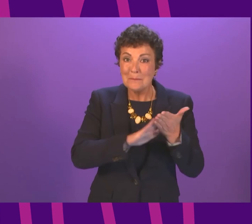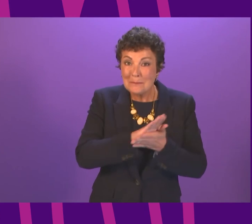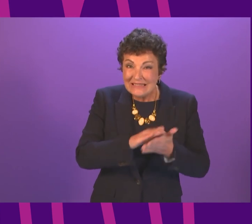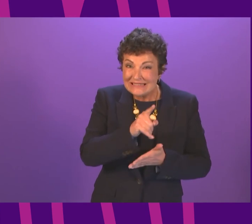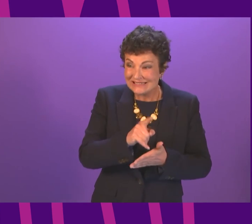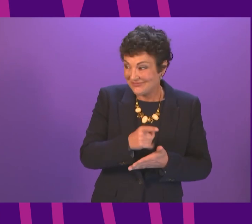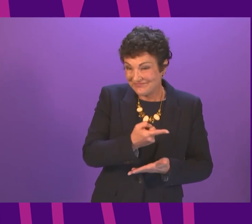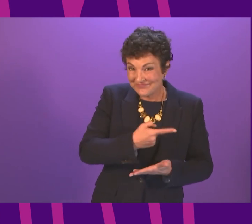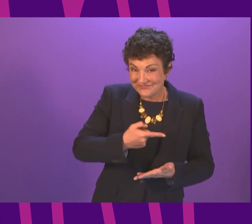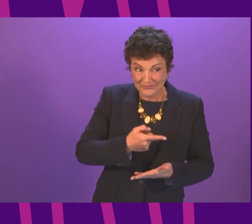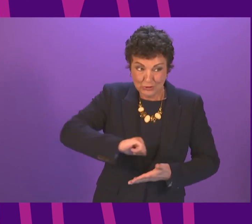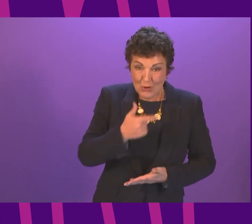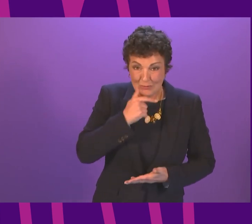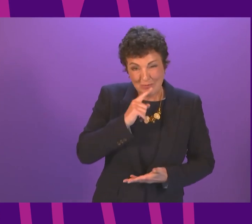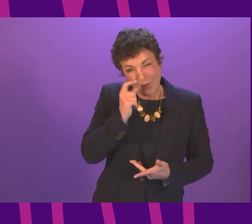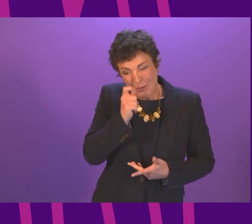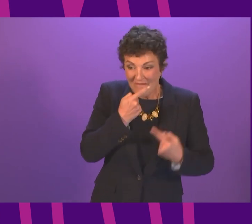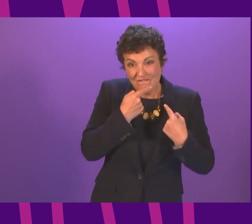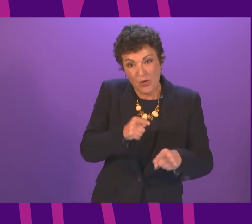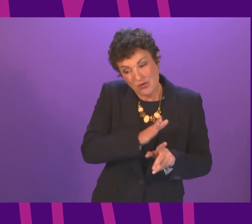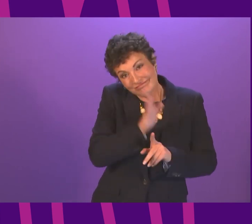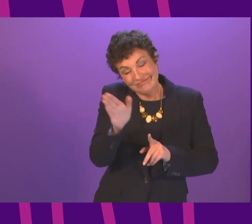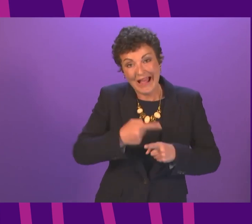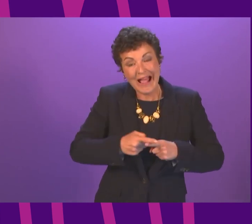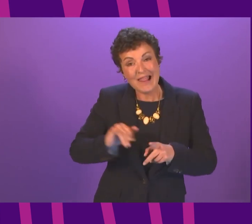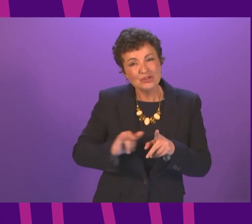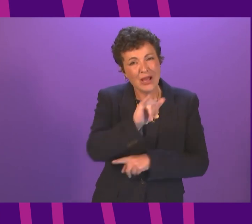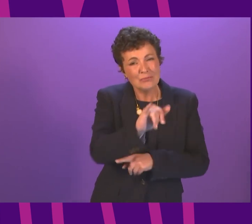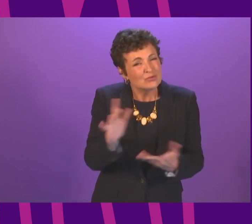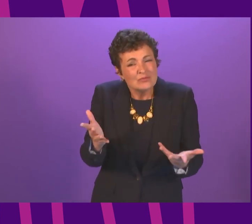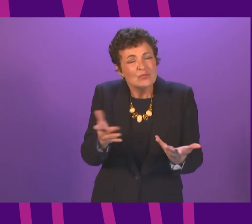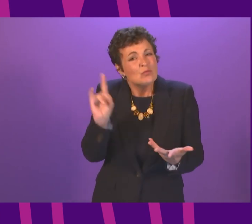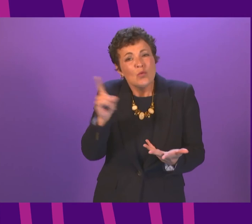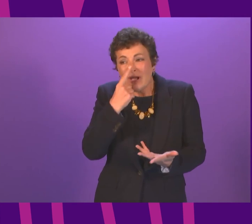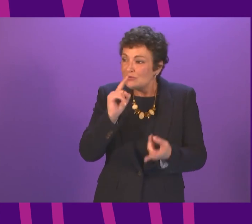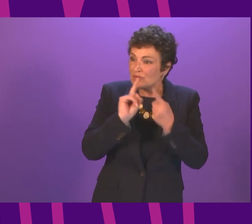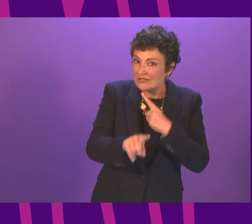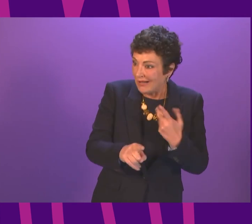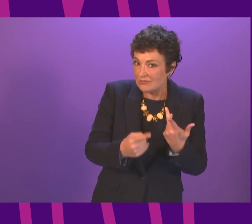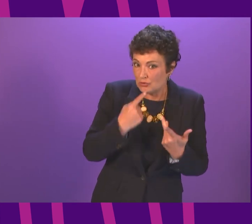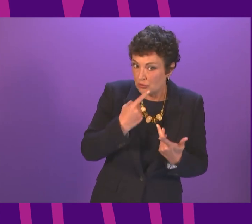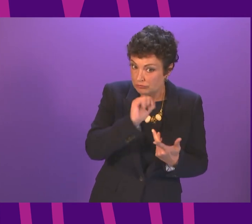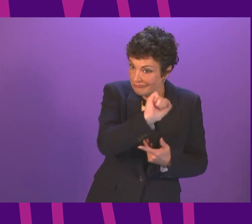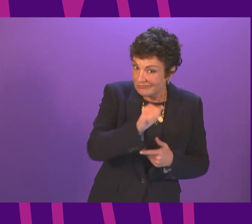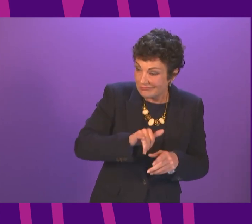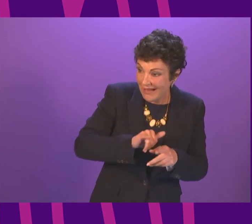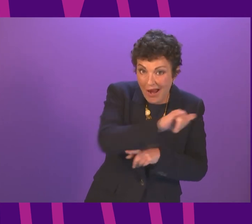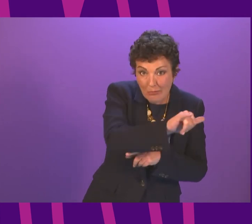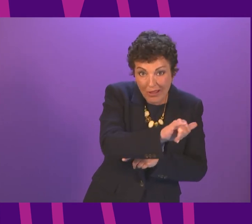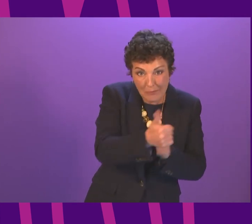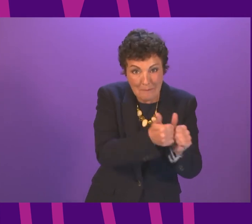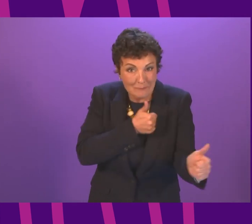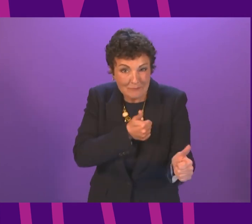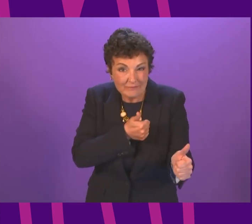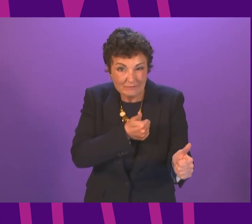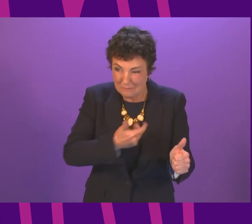to and from English airports. So can the First Minister offer any comfort to the industry and hard pressed passengers by committing to review the guidelines